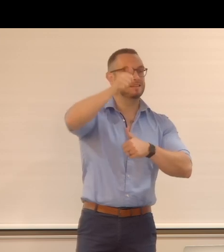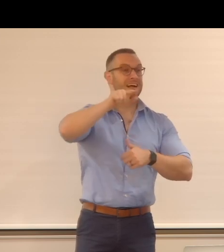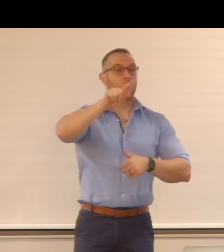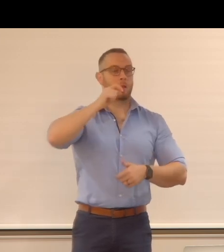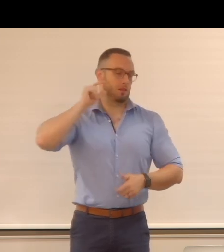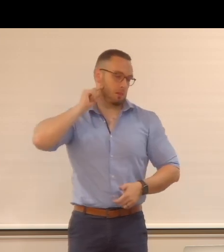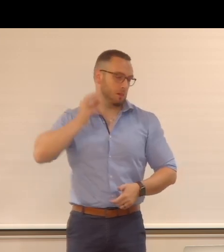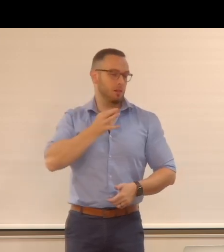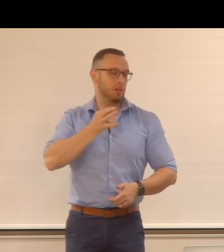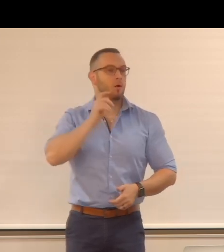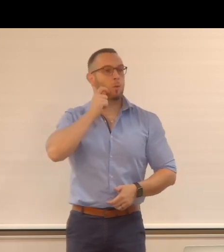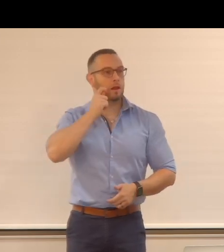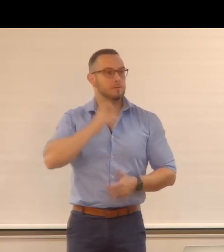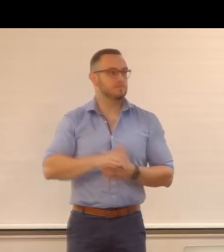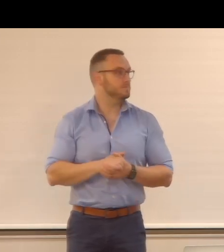micing you up.